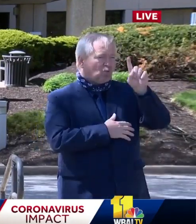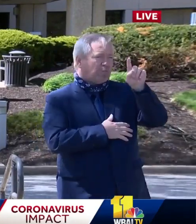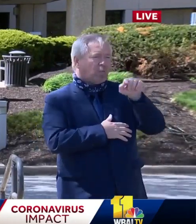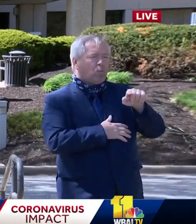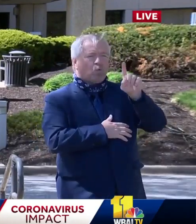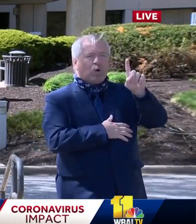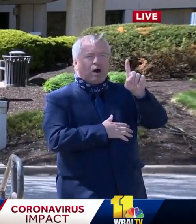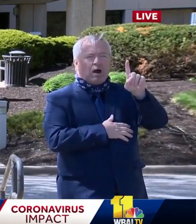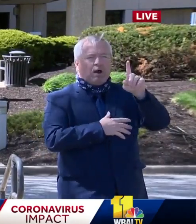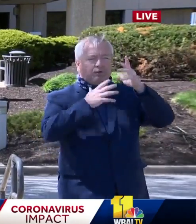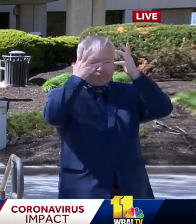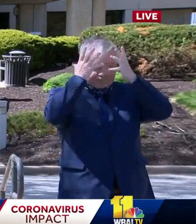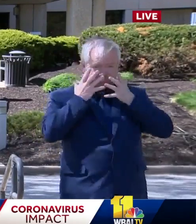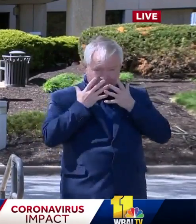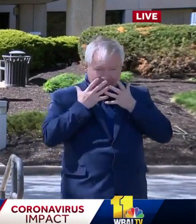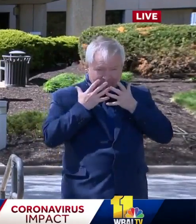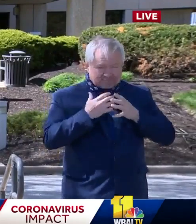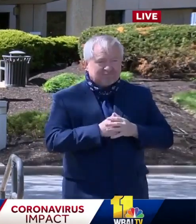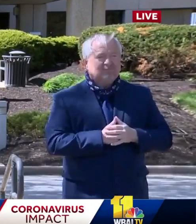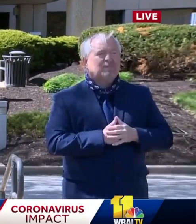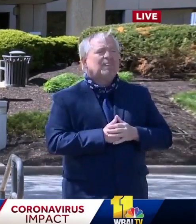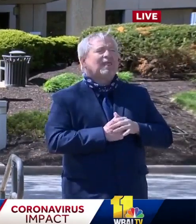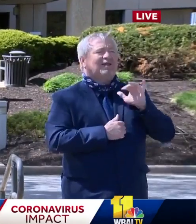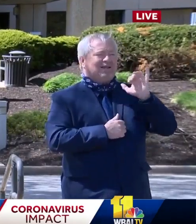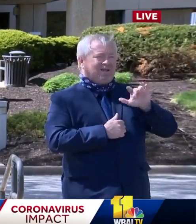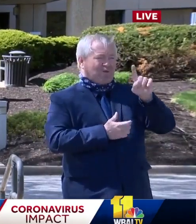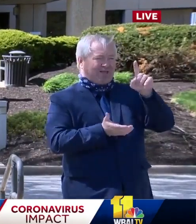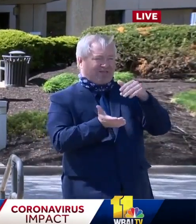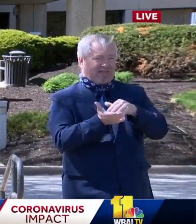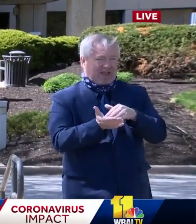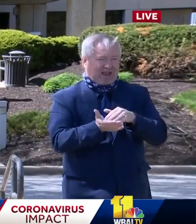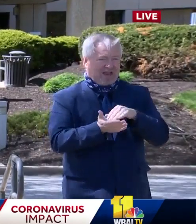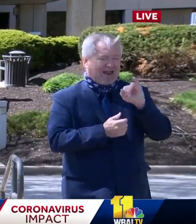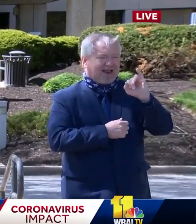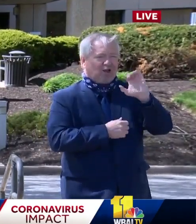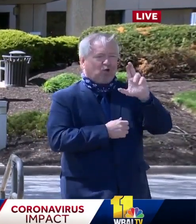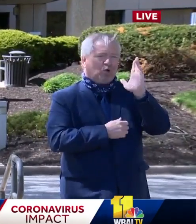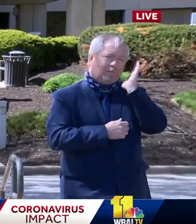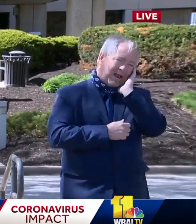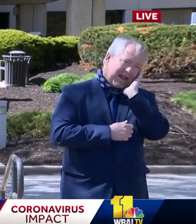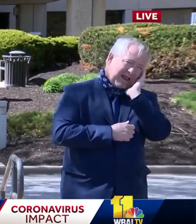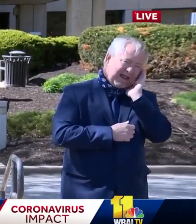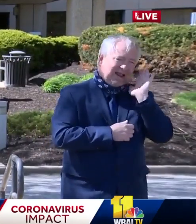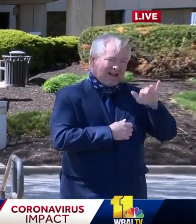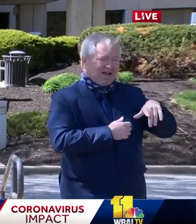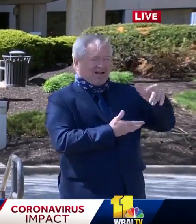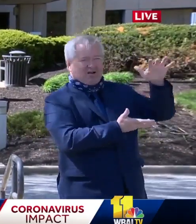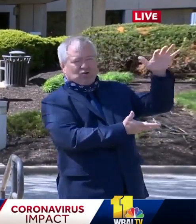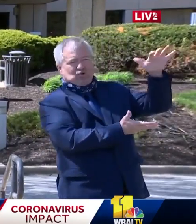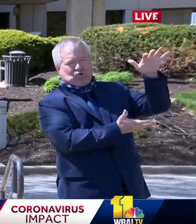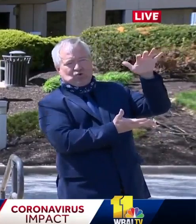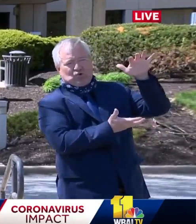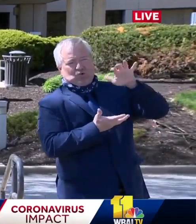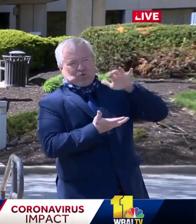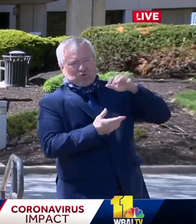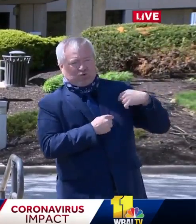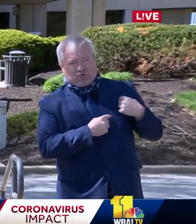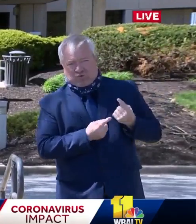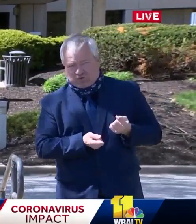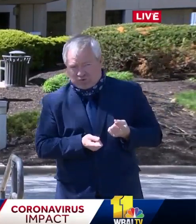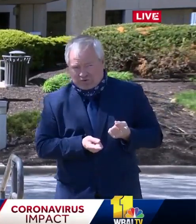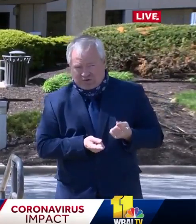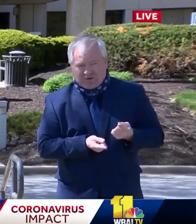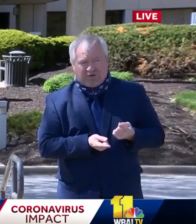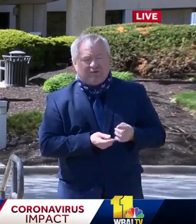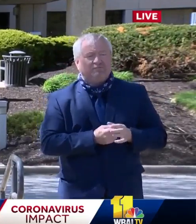additional ICU beds. The fourth and final building block of our recovery and reopening plan